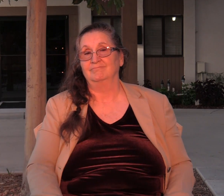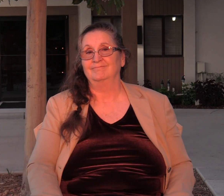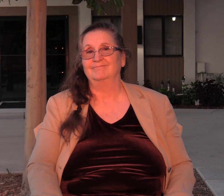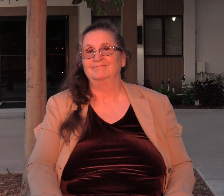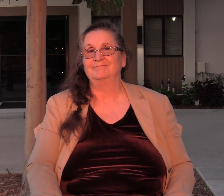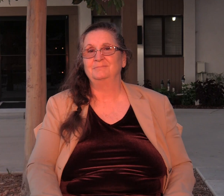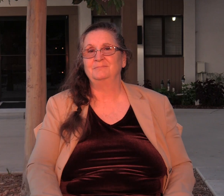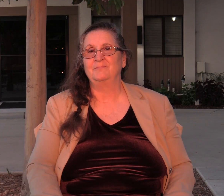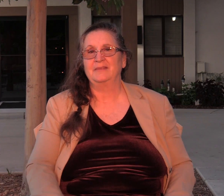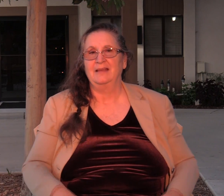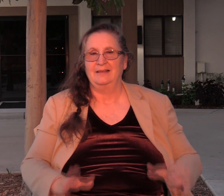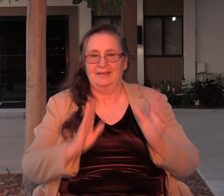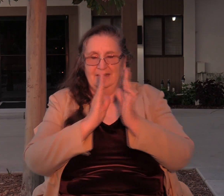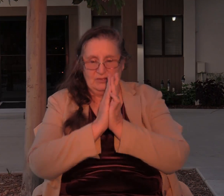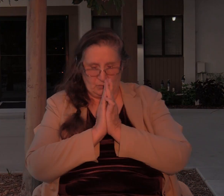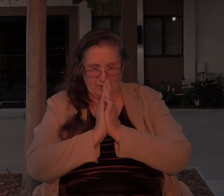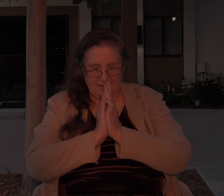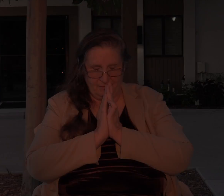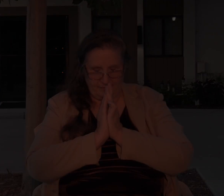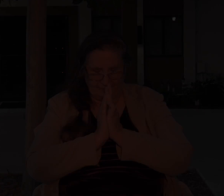let's pray and so father